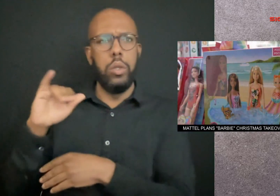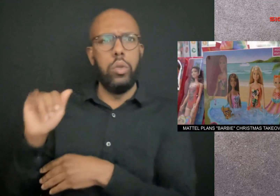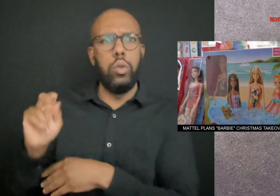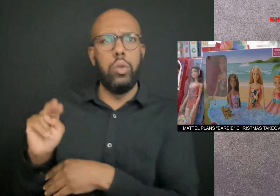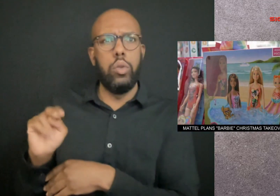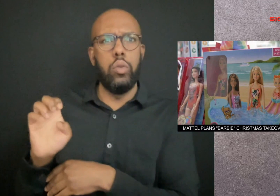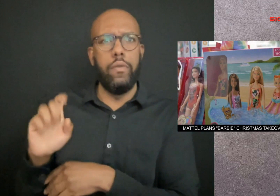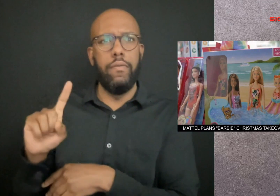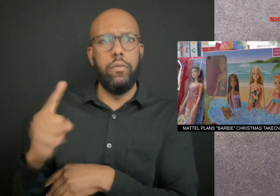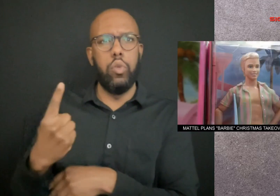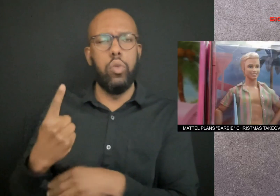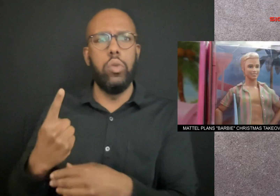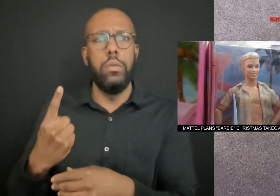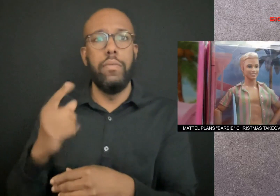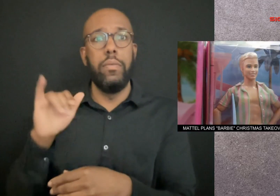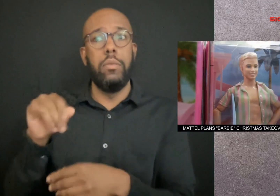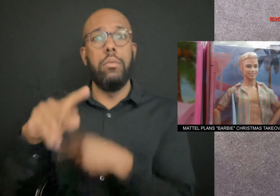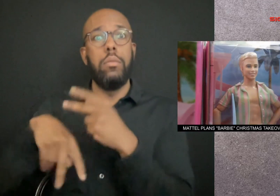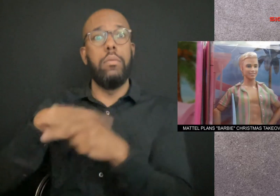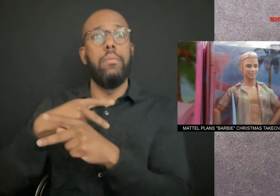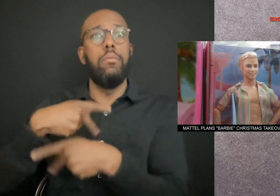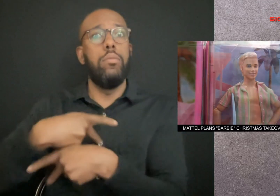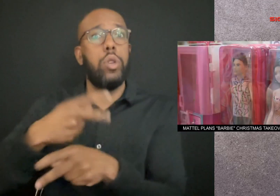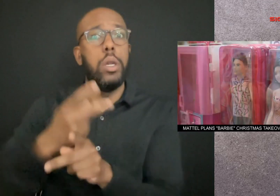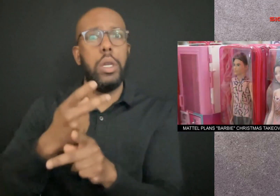Those products have already sold out.